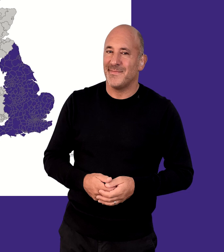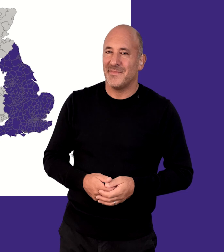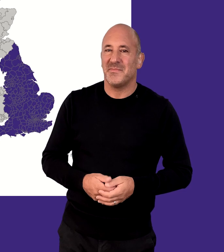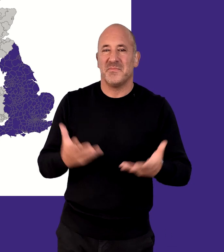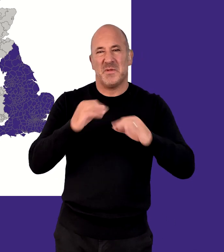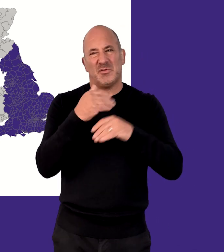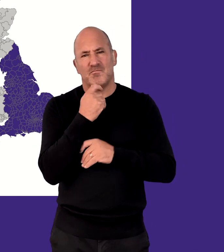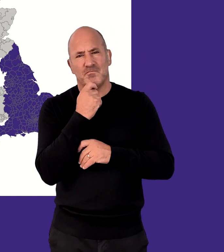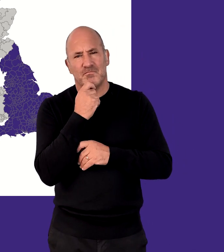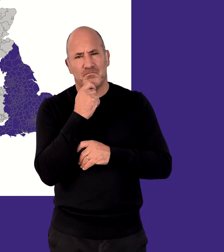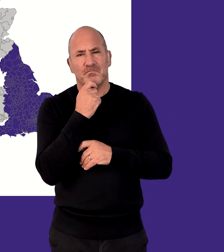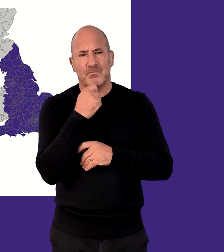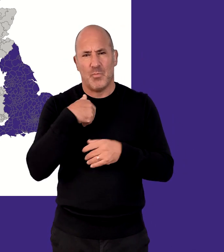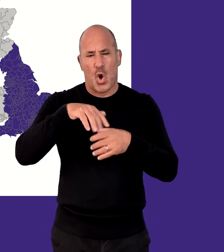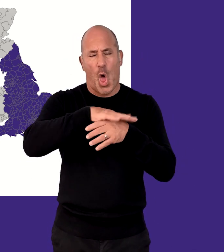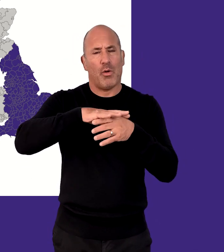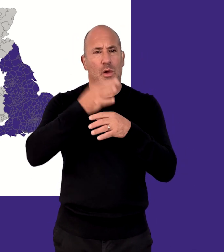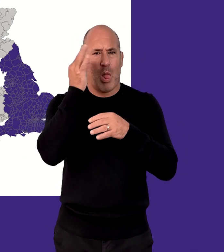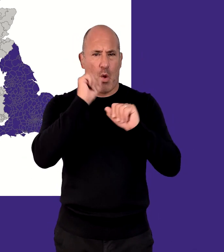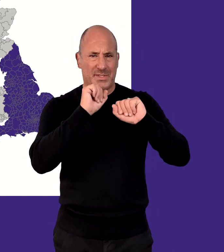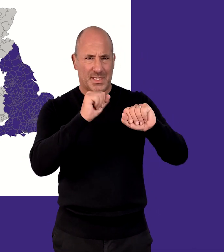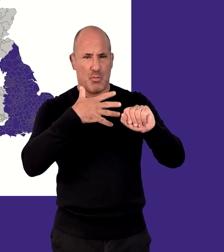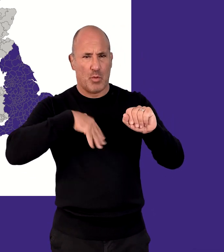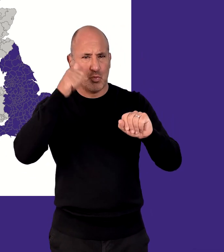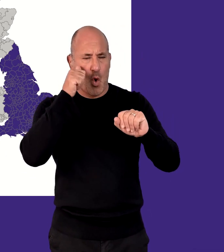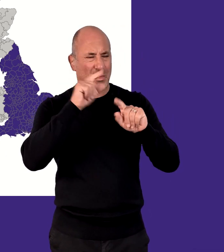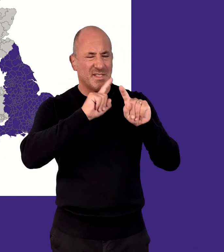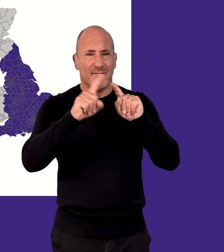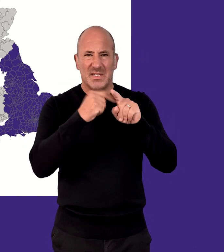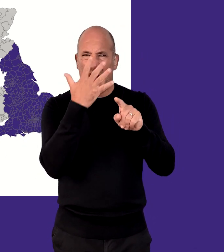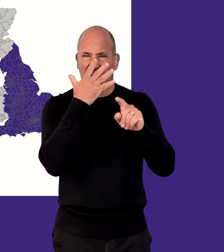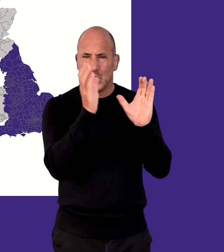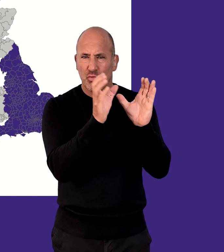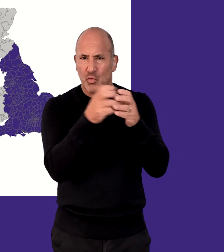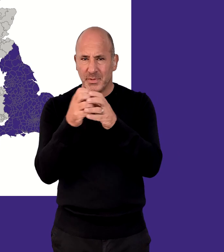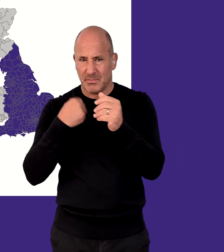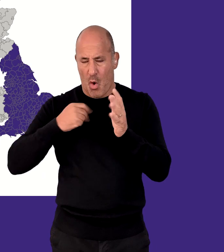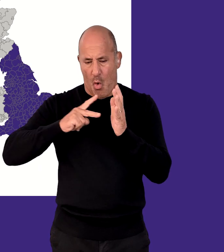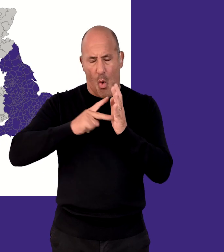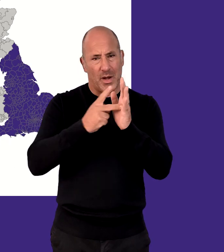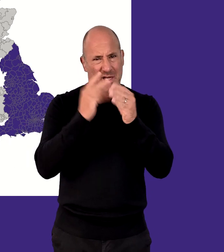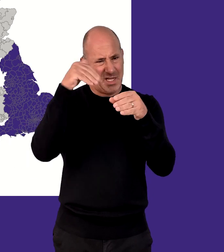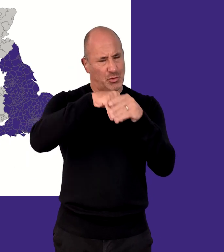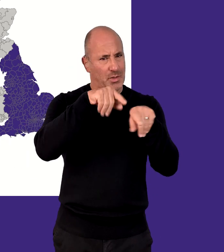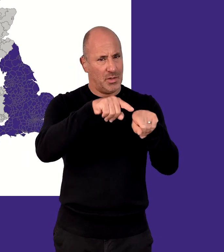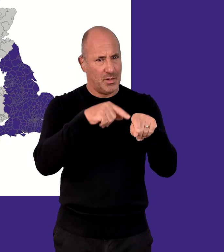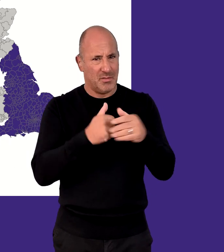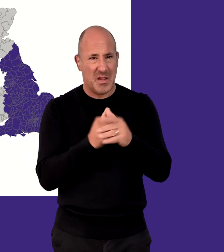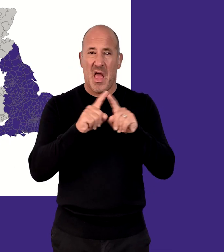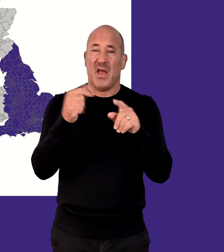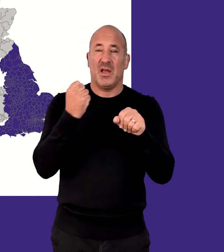Let's say I want to understand the breakdown of different ages in the local authority district in which my organisation